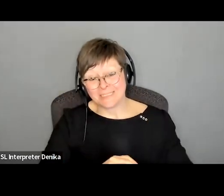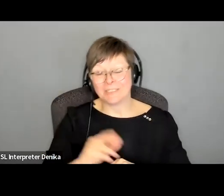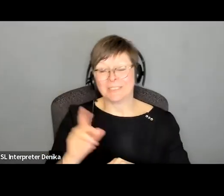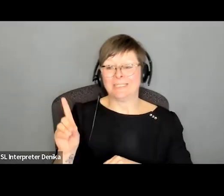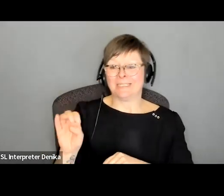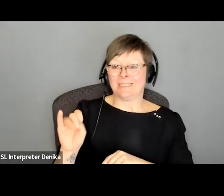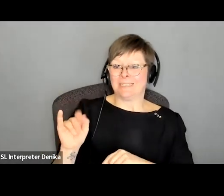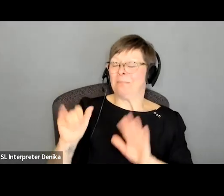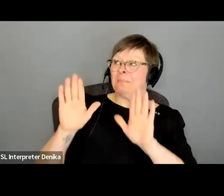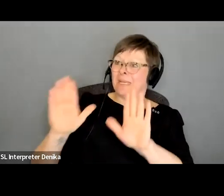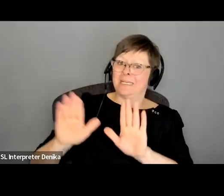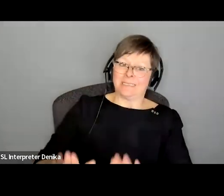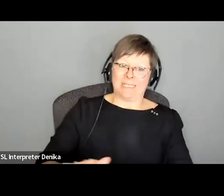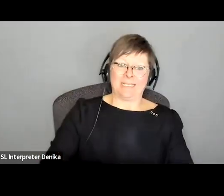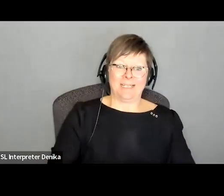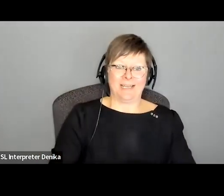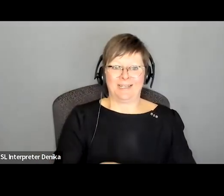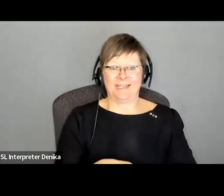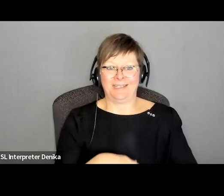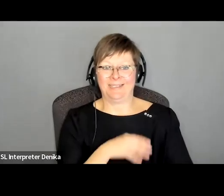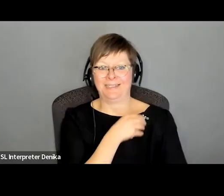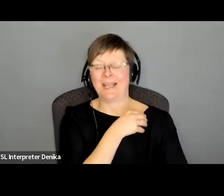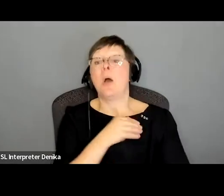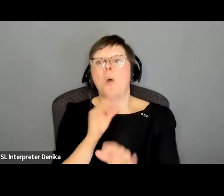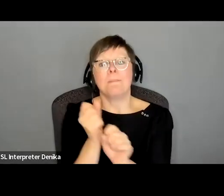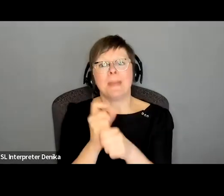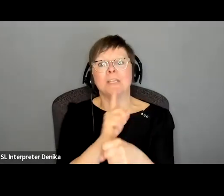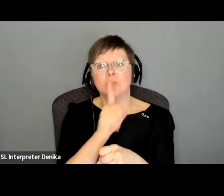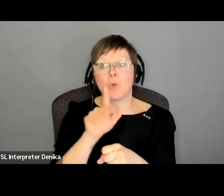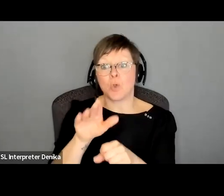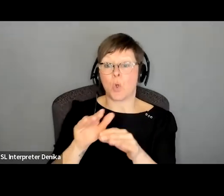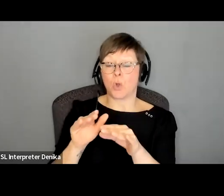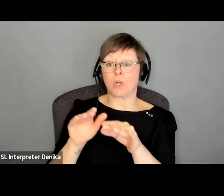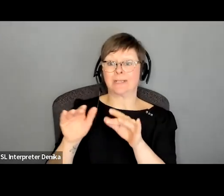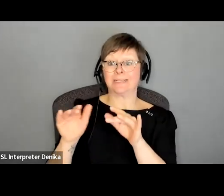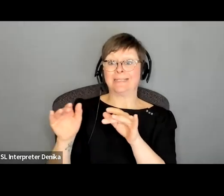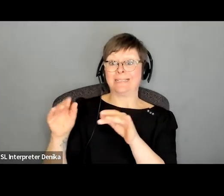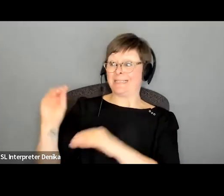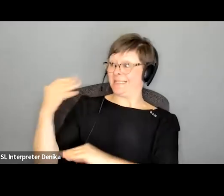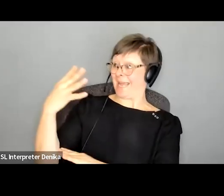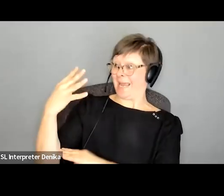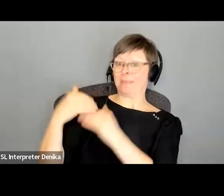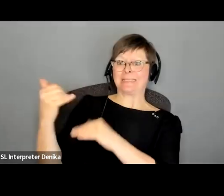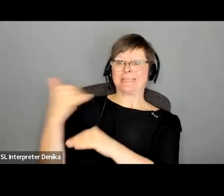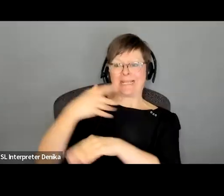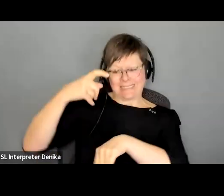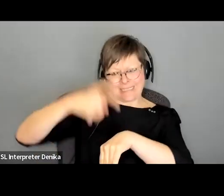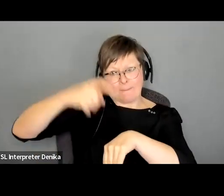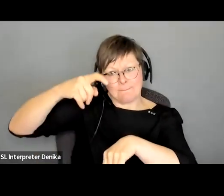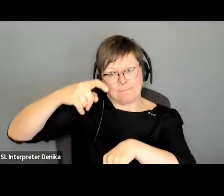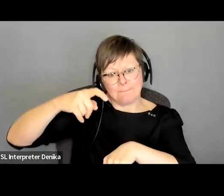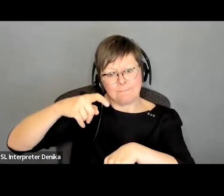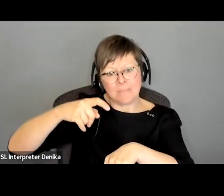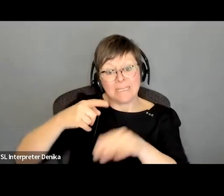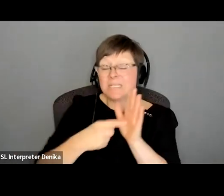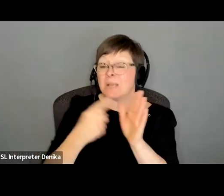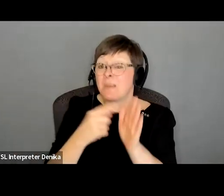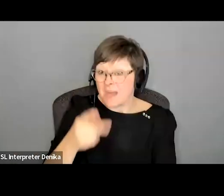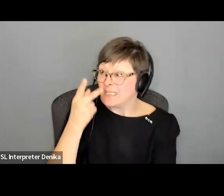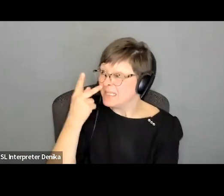wealth that's amazing thank you get your tape in on time because you couldn't miss out you could miss out i've seen tapes come